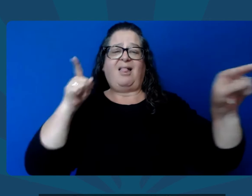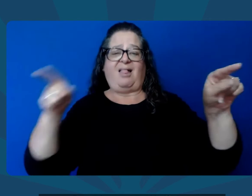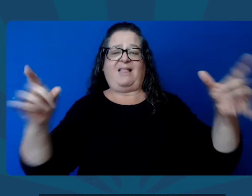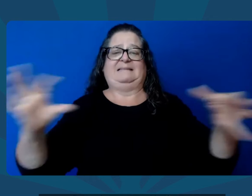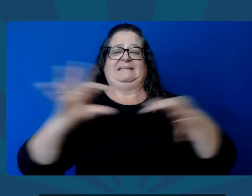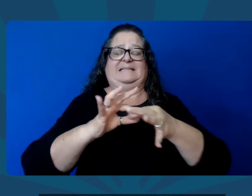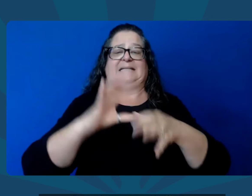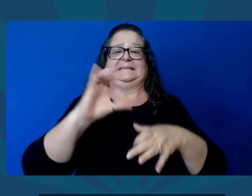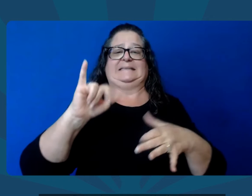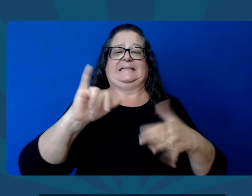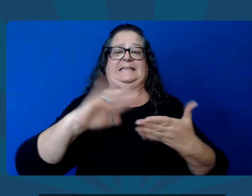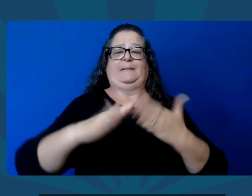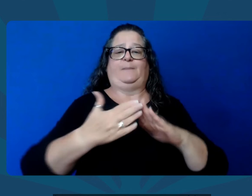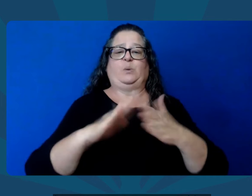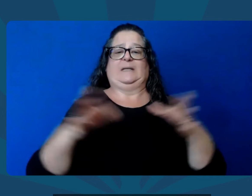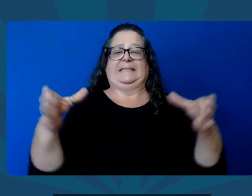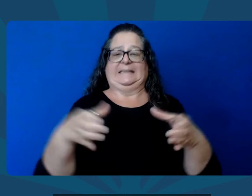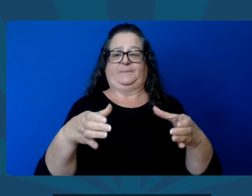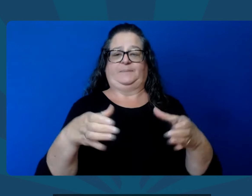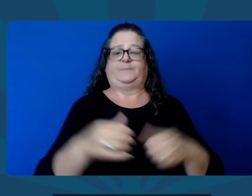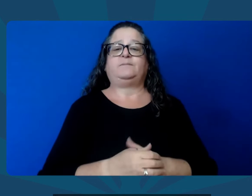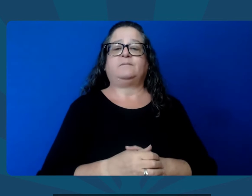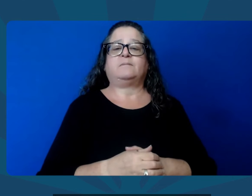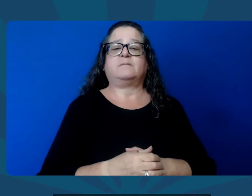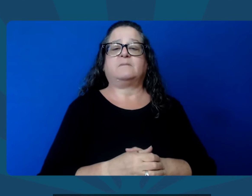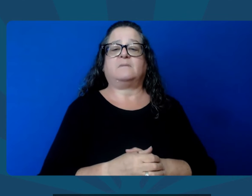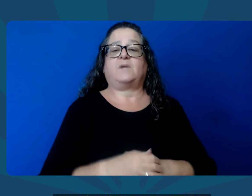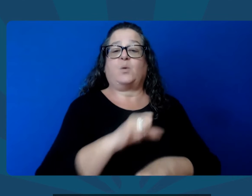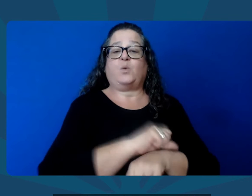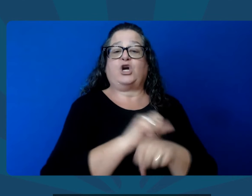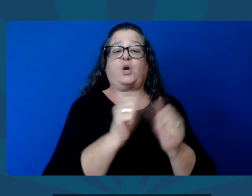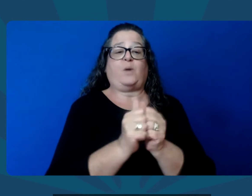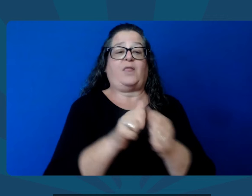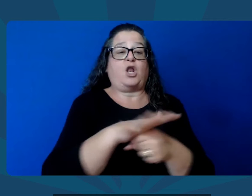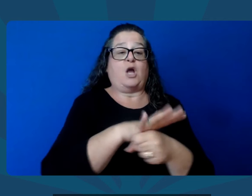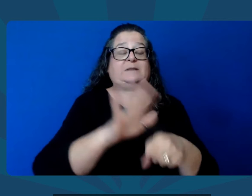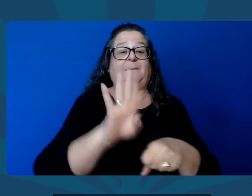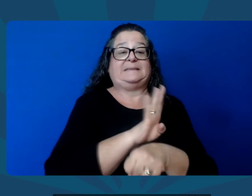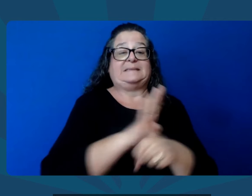in rural and urban communities.